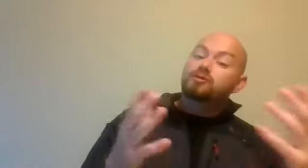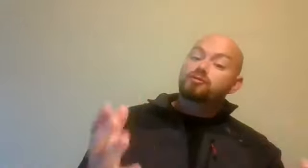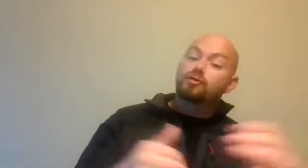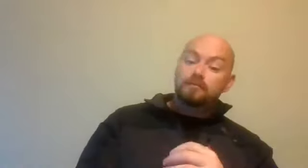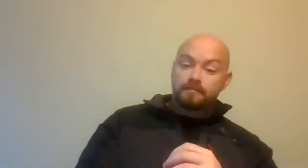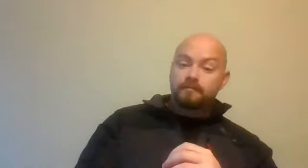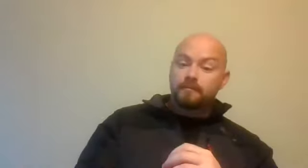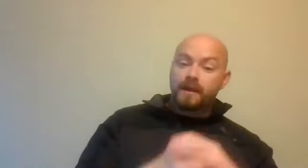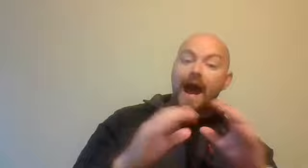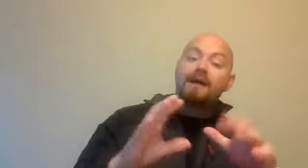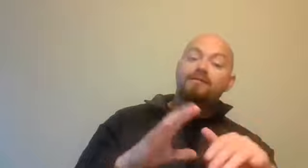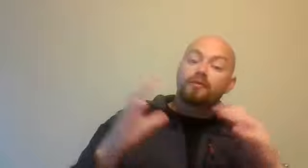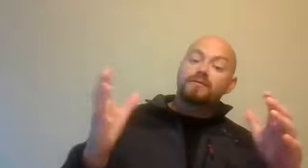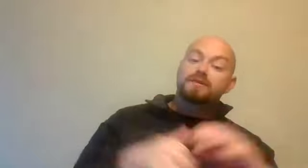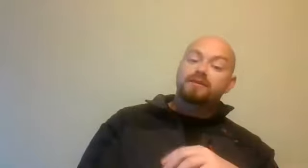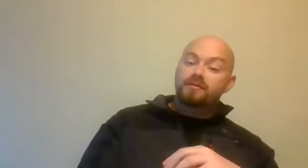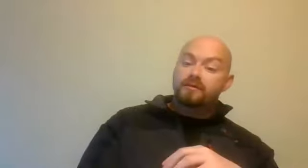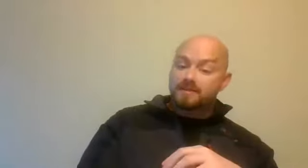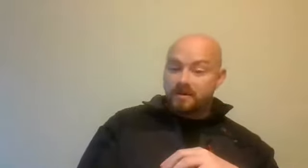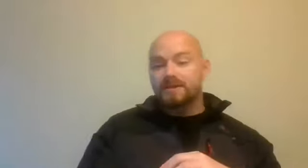control they have over the risk that they're experiencing.